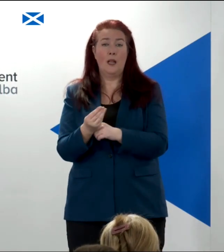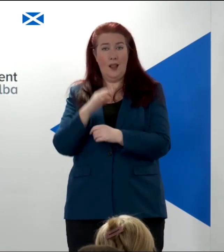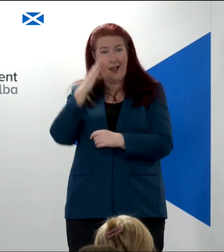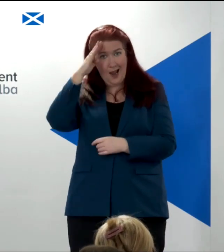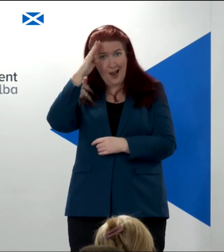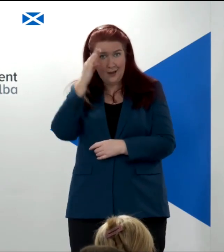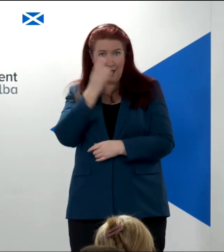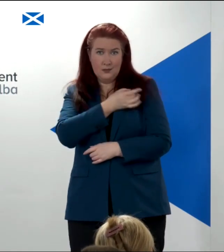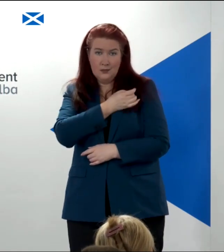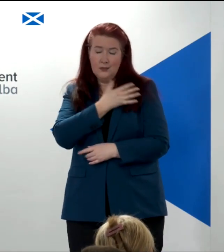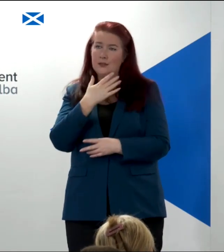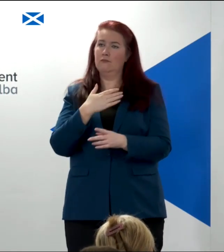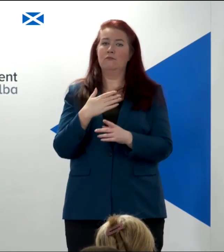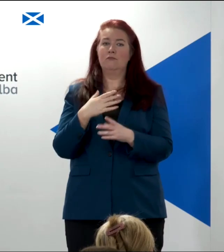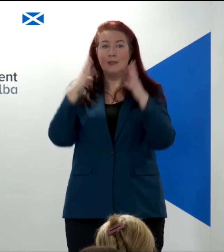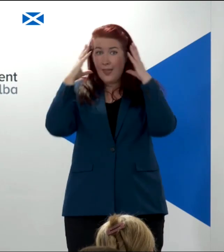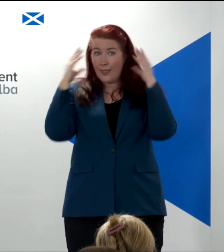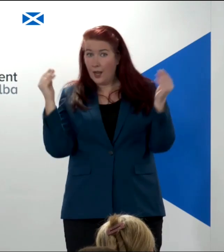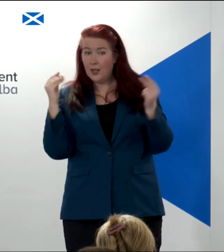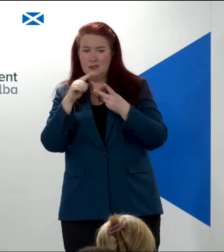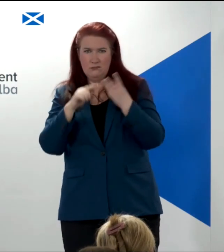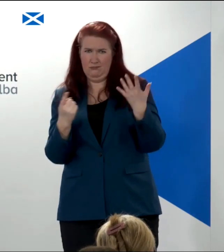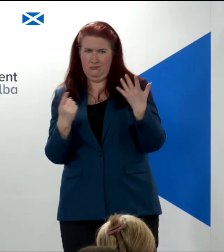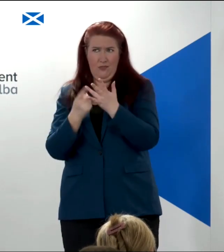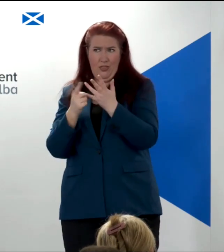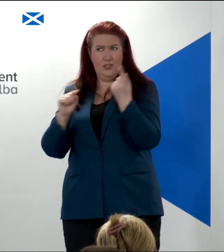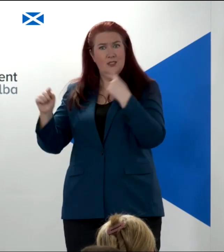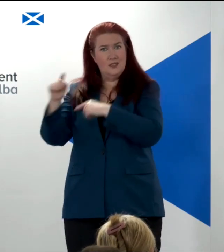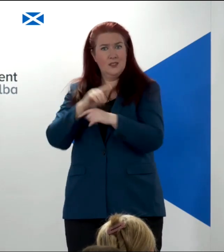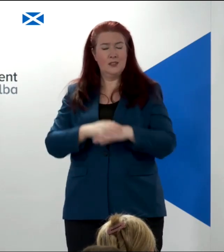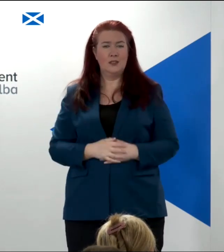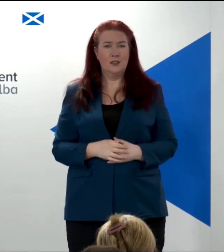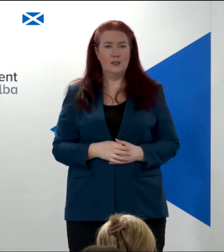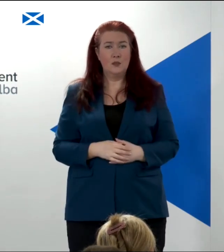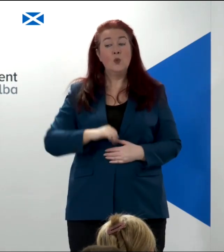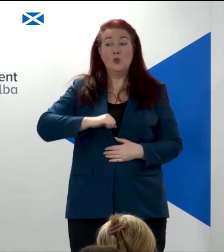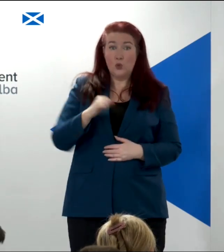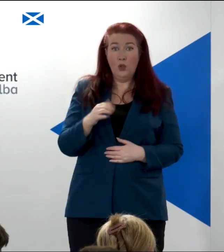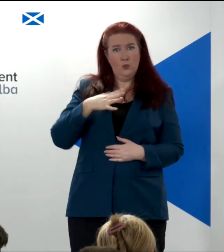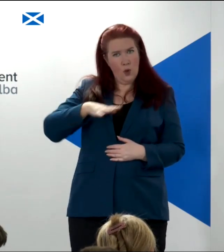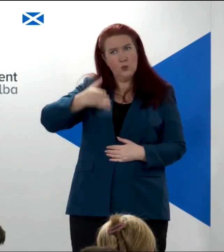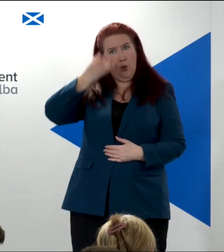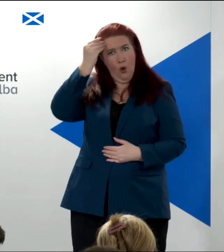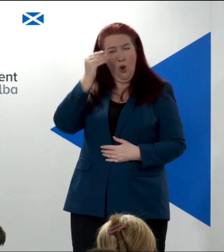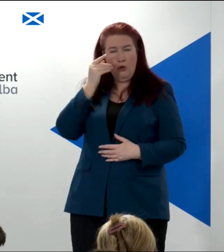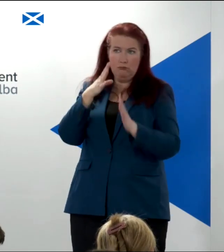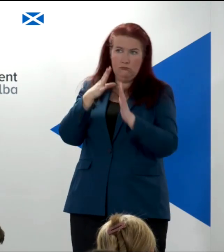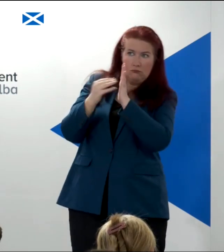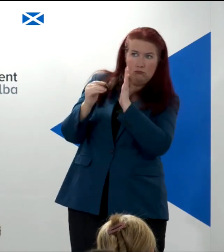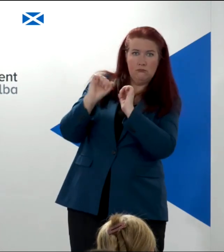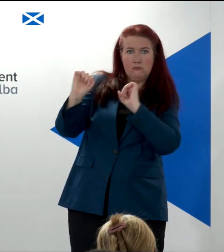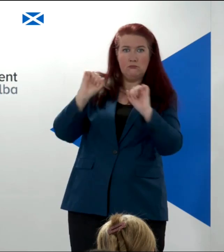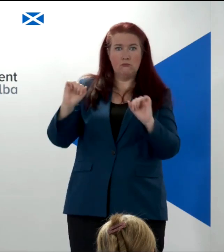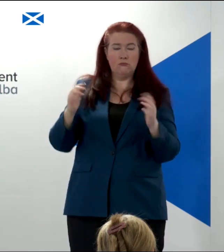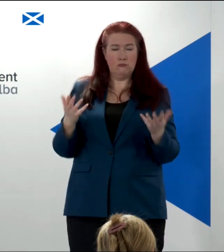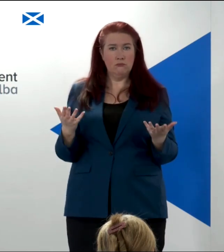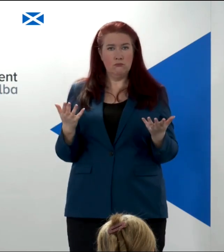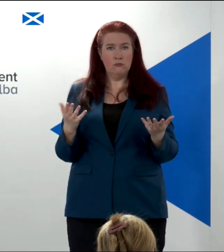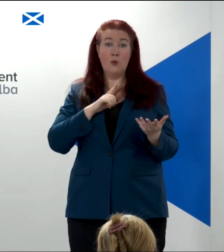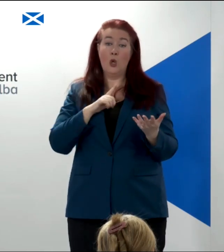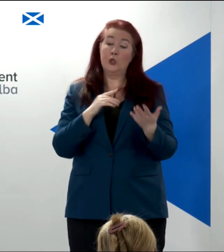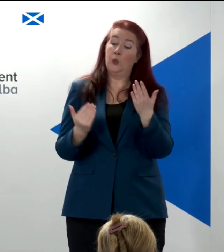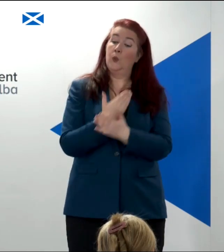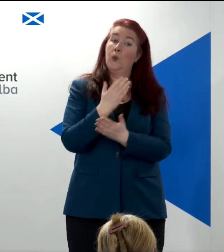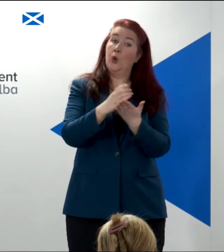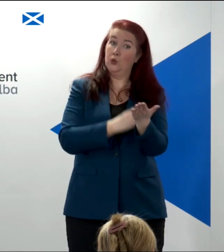include the Netherlands, as just two examples. In Scotland we seek to learn from international examples. After all, a new